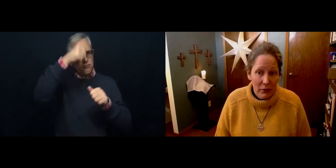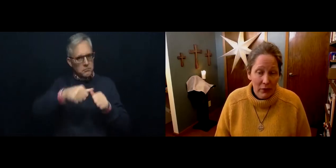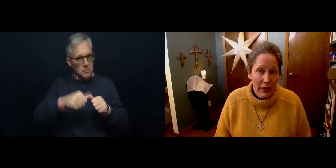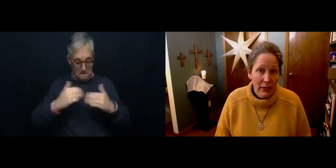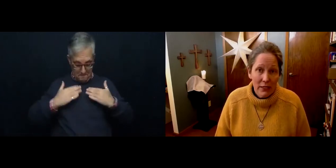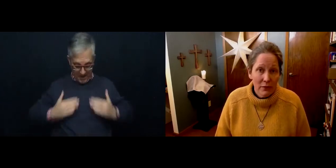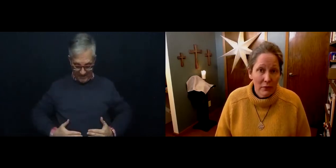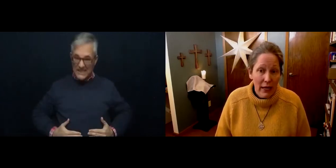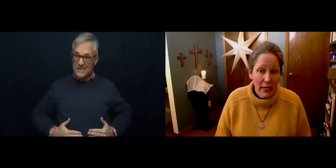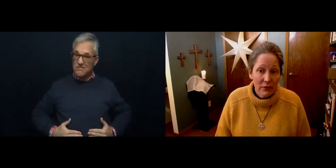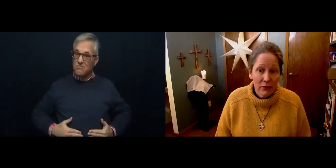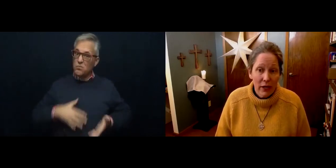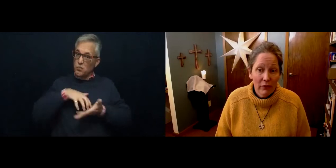and that they don't last forever.